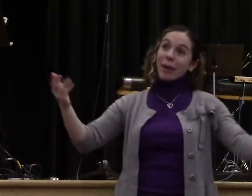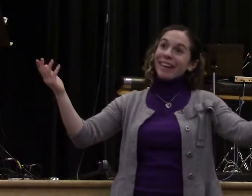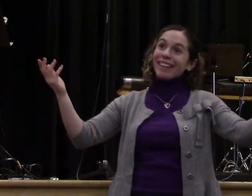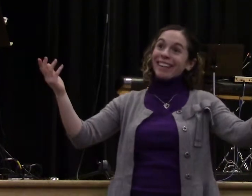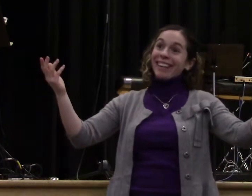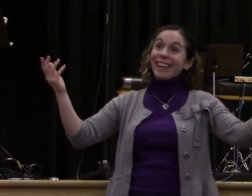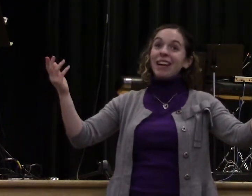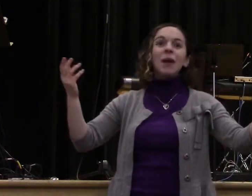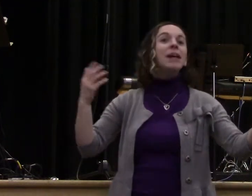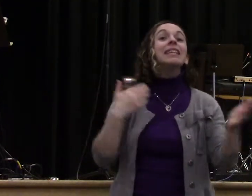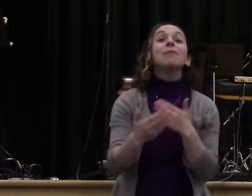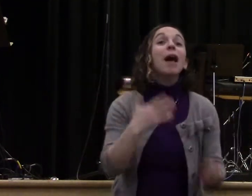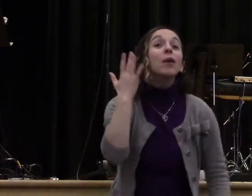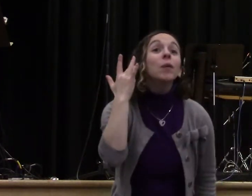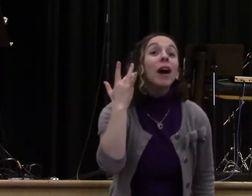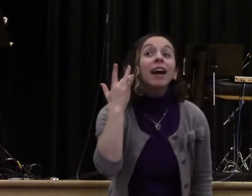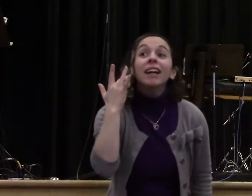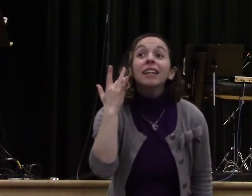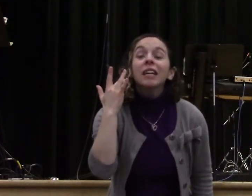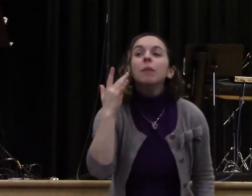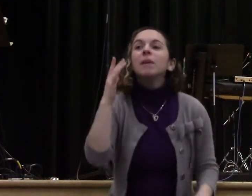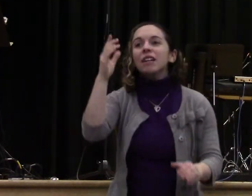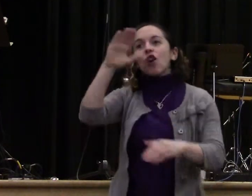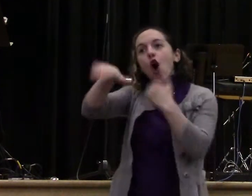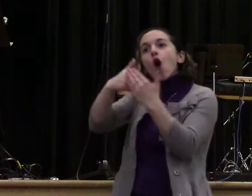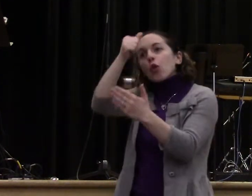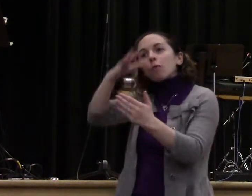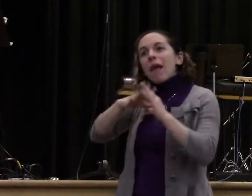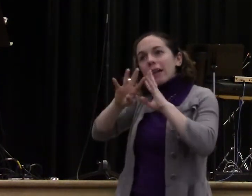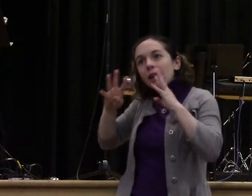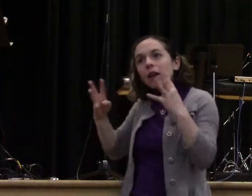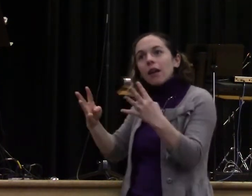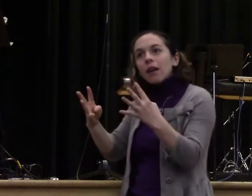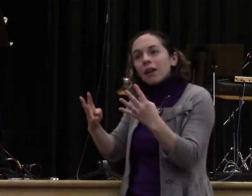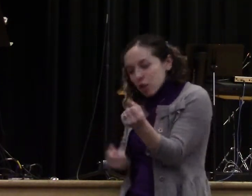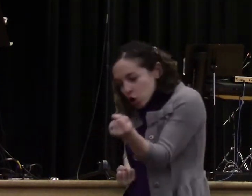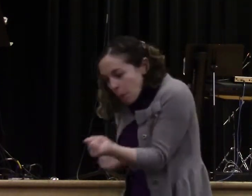headline news because they entered into somebody's mess.